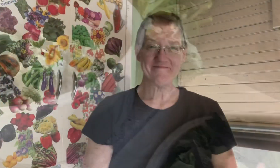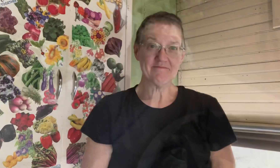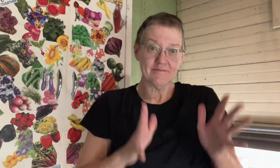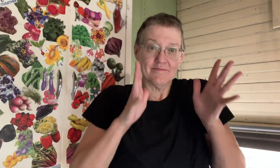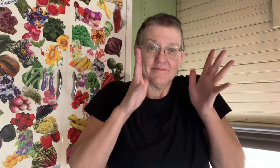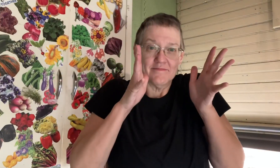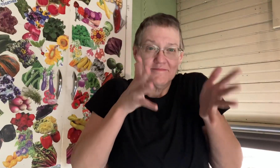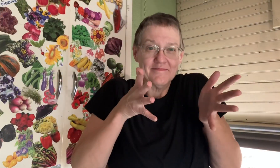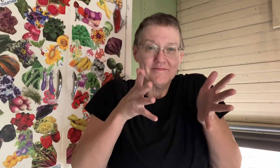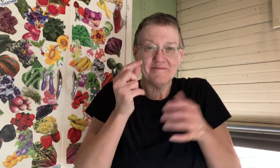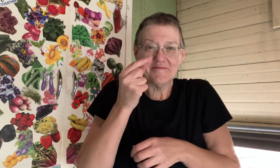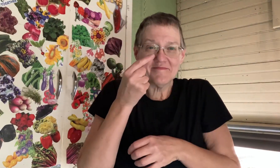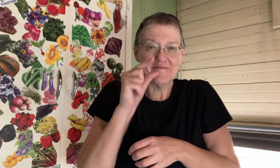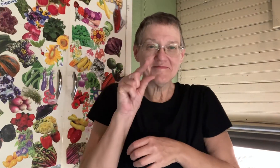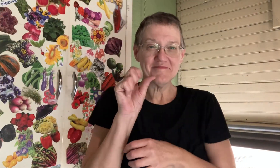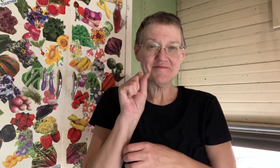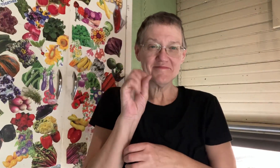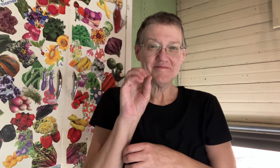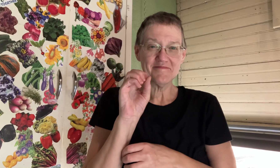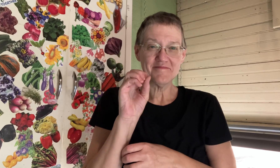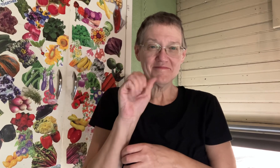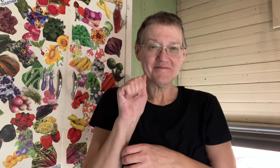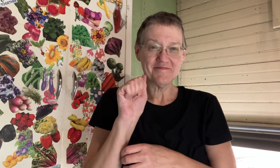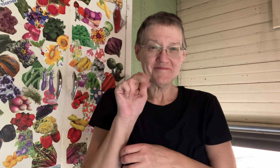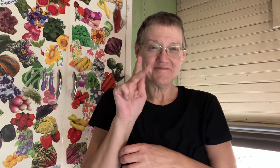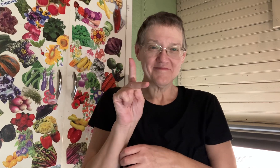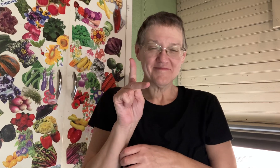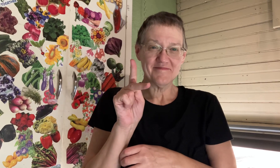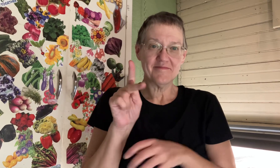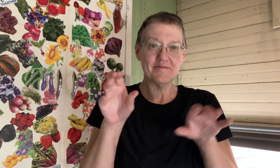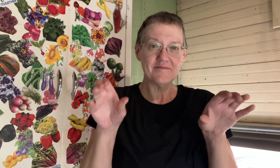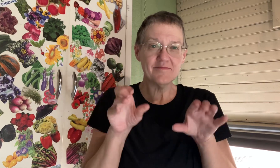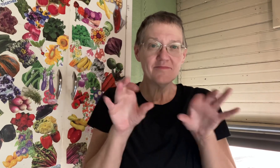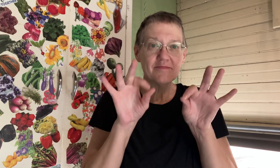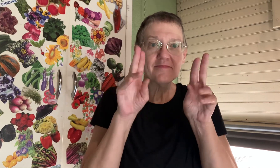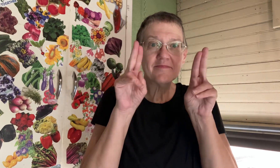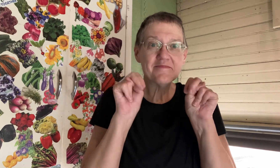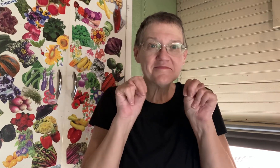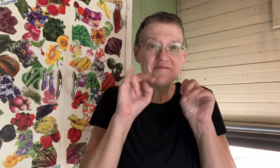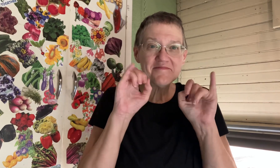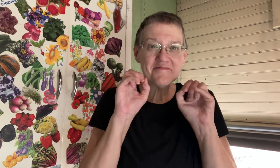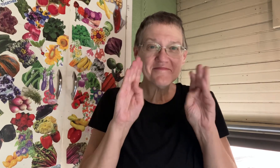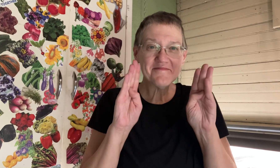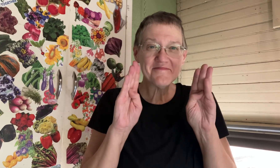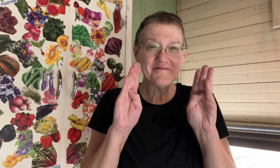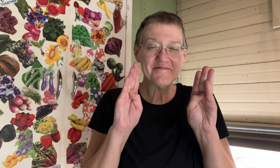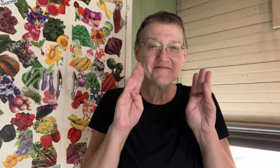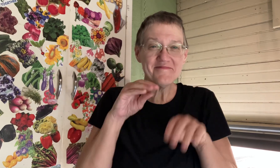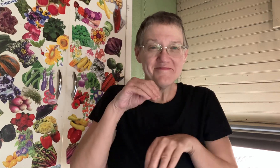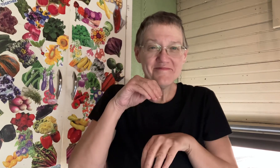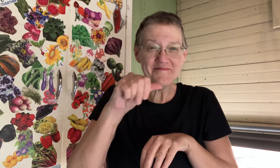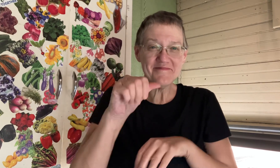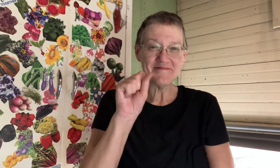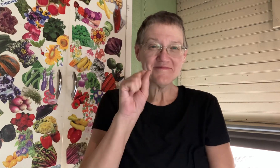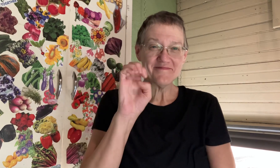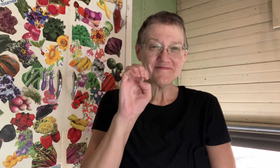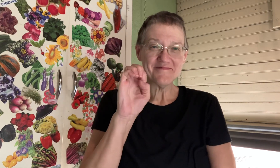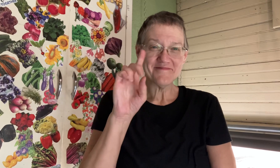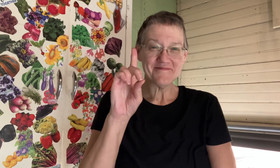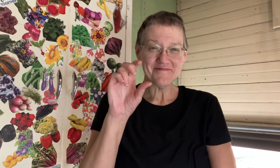okay let's leave those greens to soak and let's get to the fun job starting